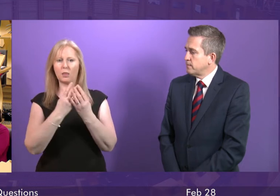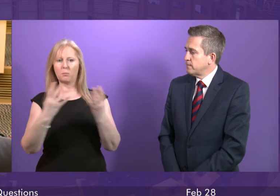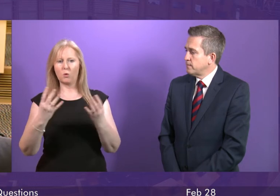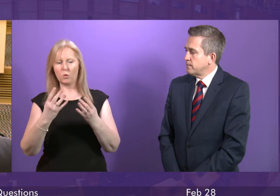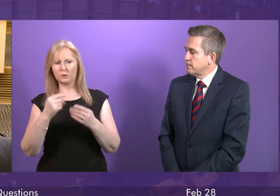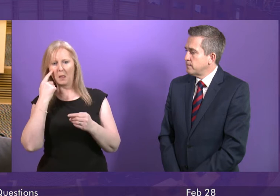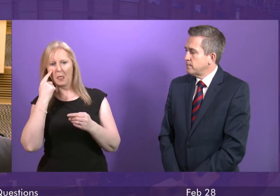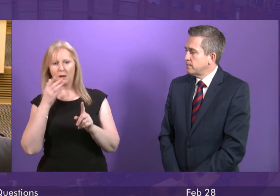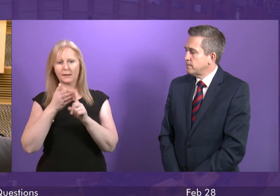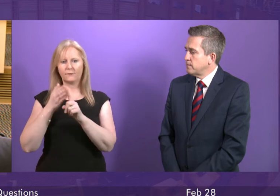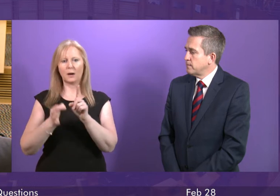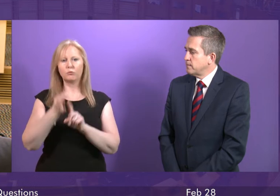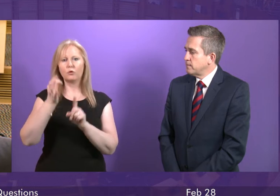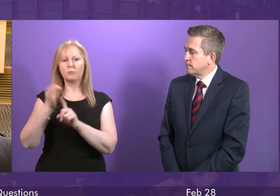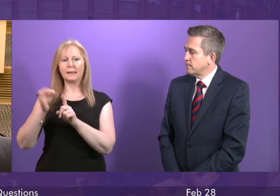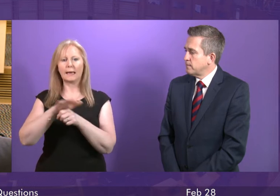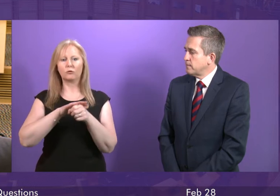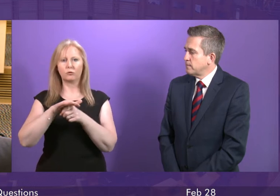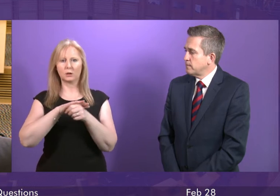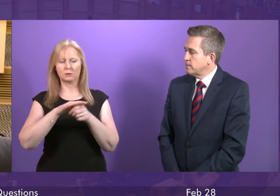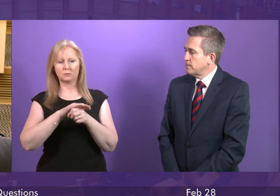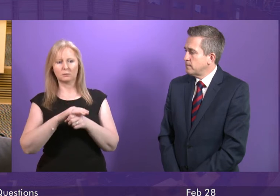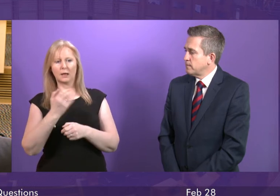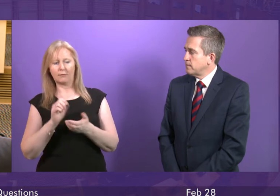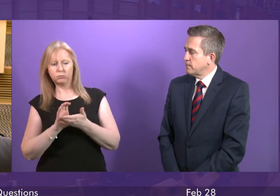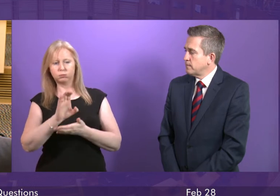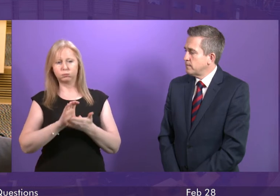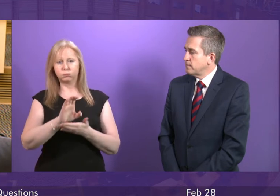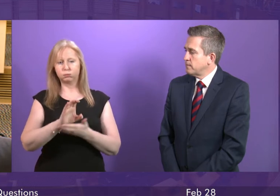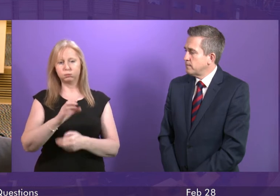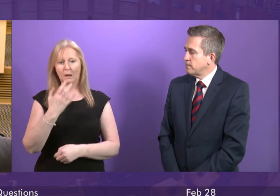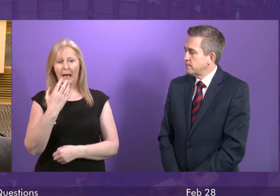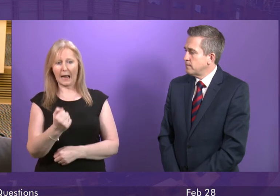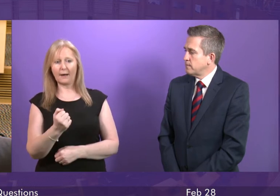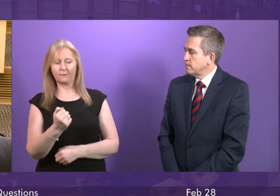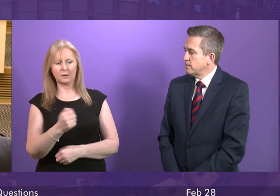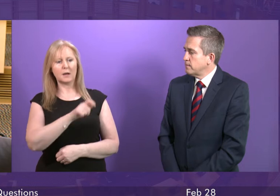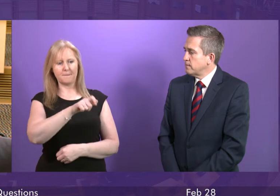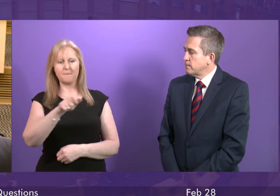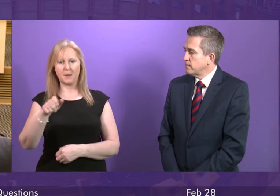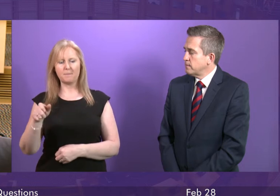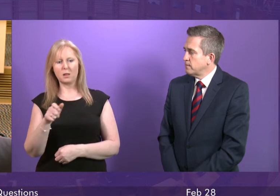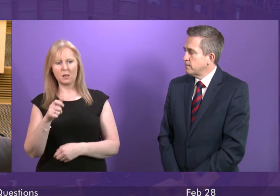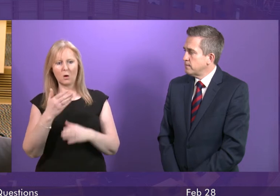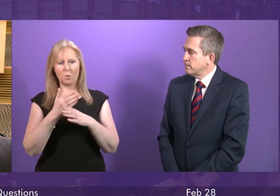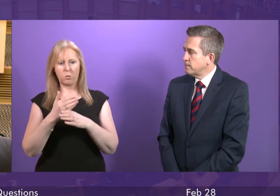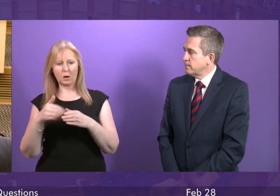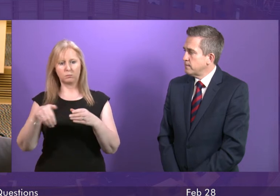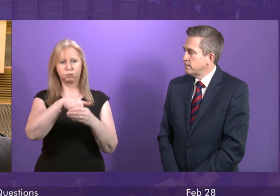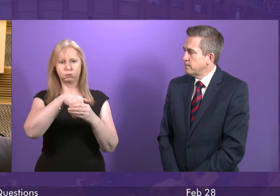We do know there are record resources going into the health service and all health boards. We know there are record numbers of people working in our health service, but the rising